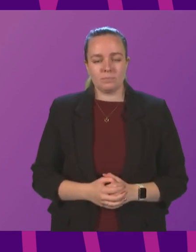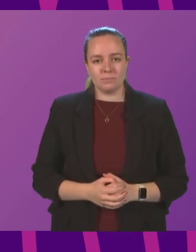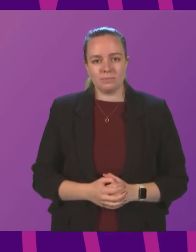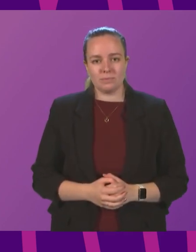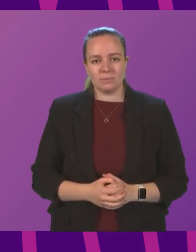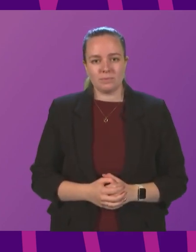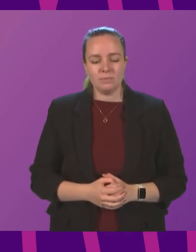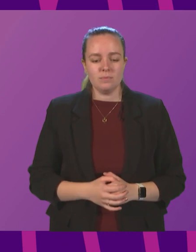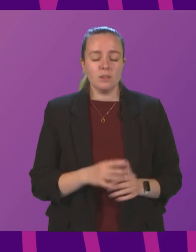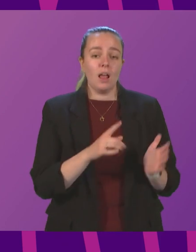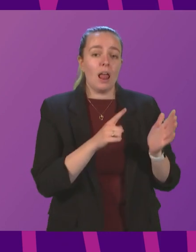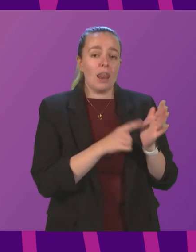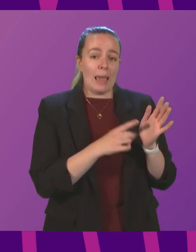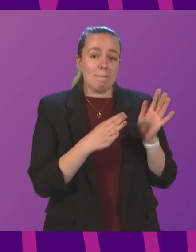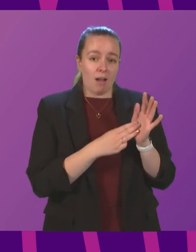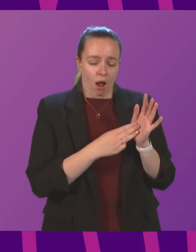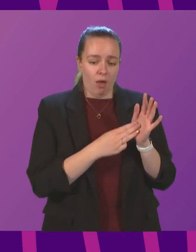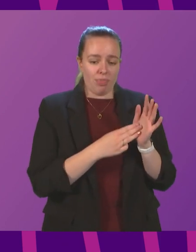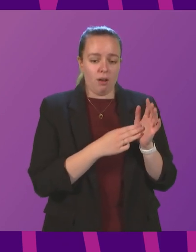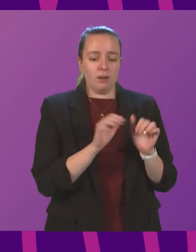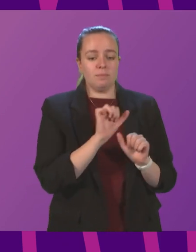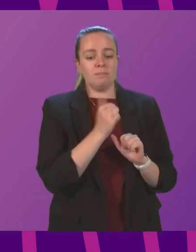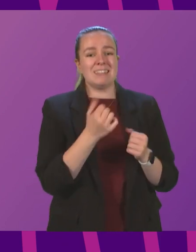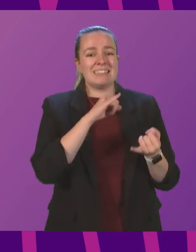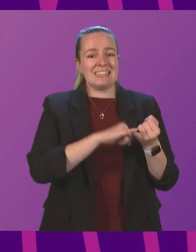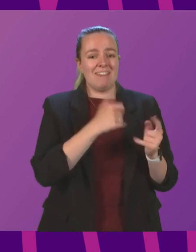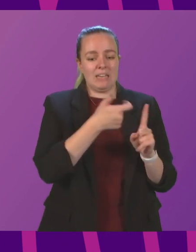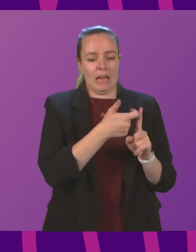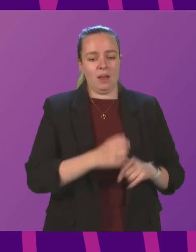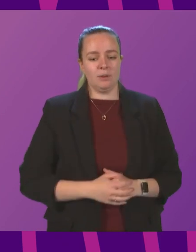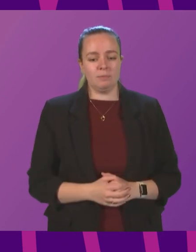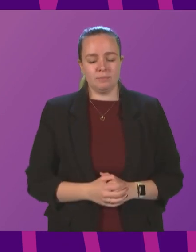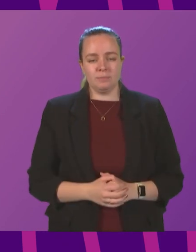I call Liam MacArthur to be followed by Stephen Kerr.